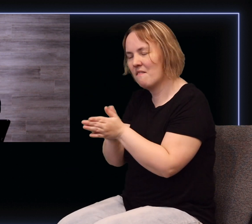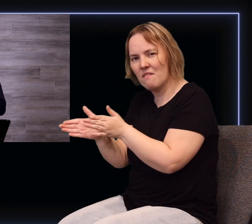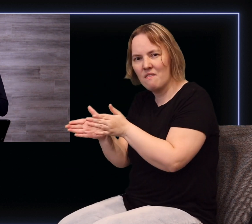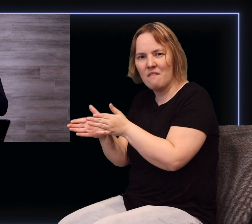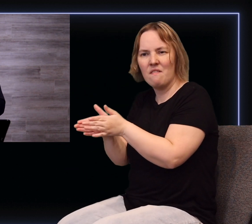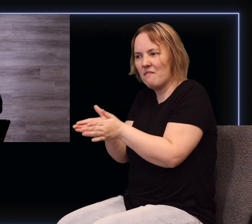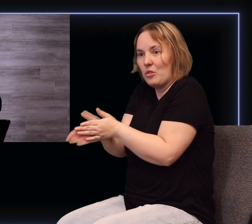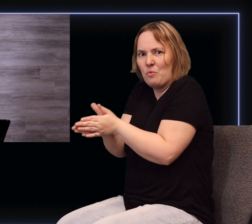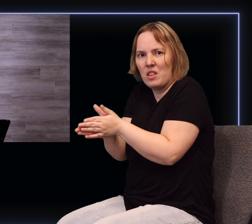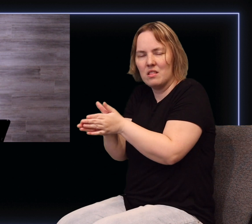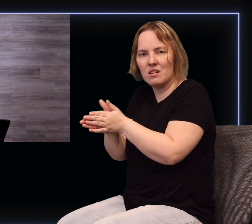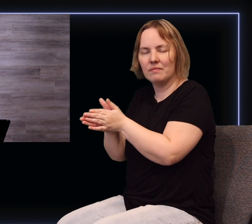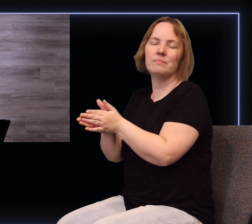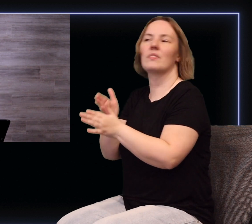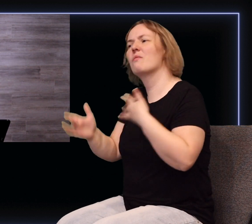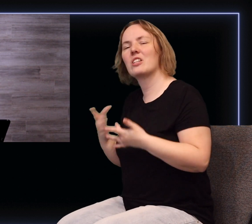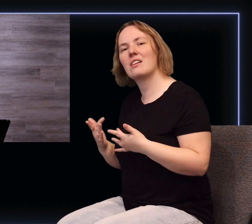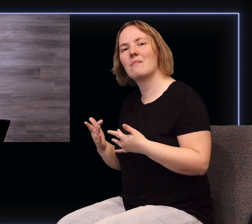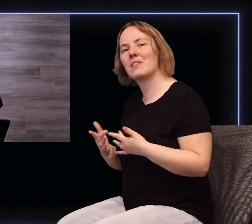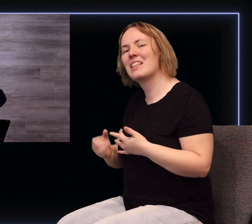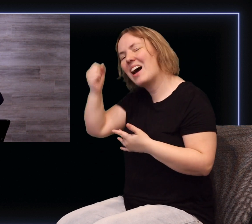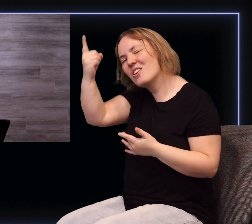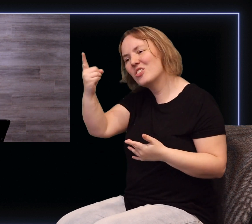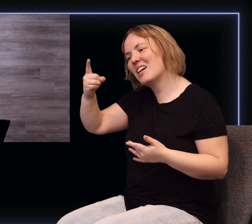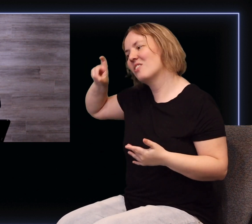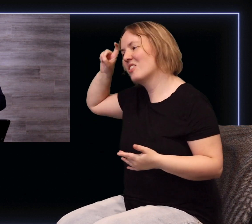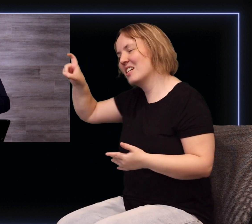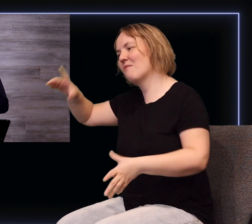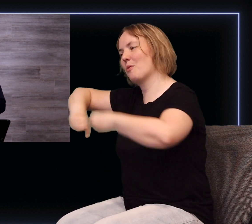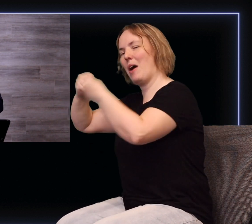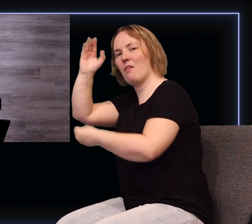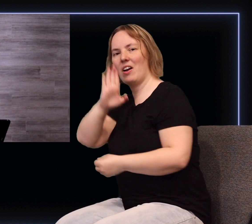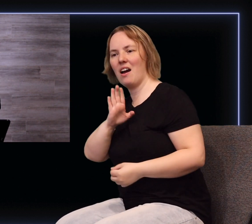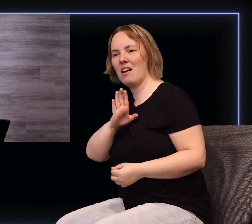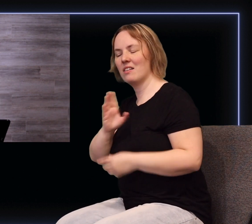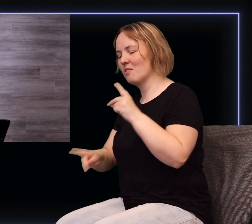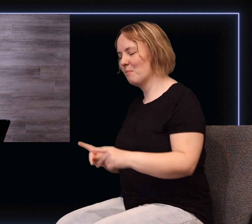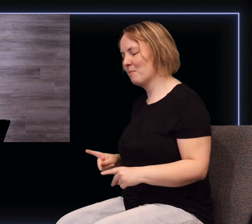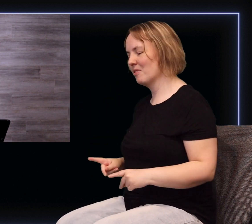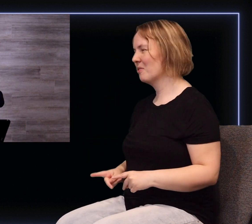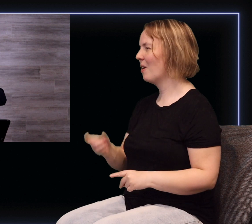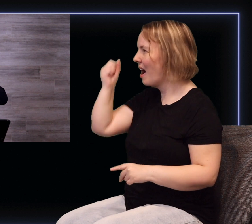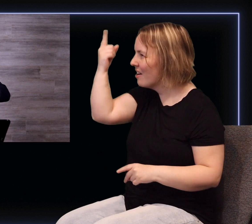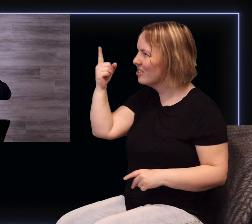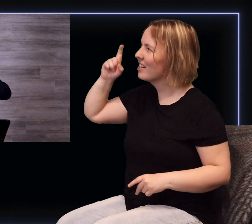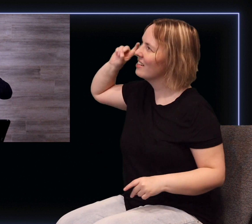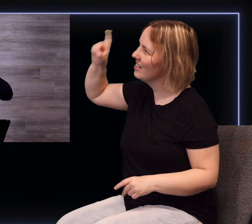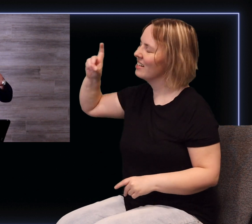for the power of God. There are people who recognize the need to see the love of God in action in a way that's just not a